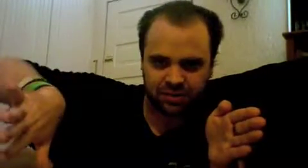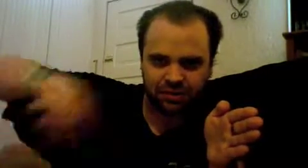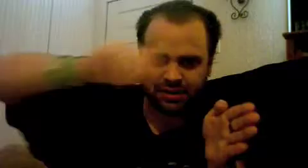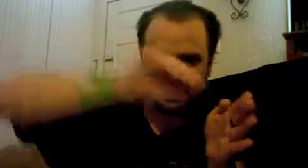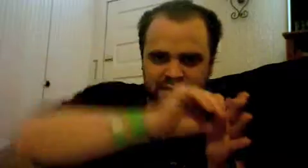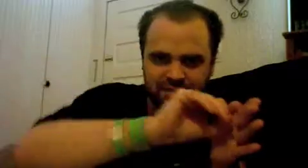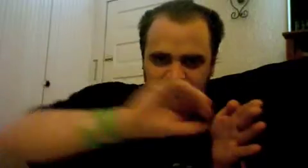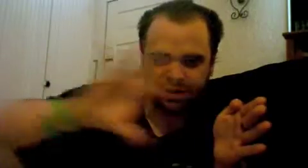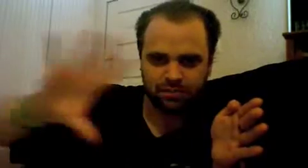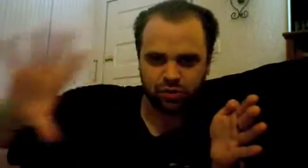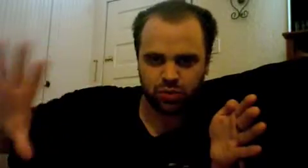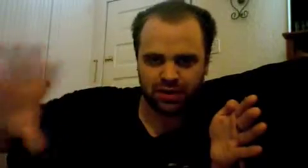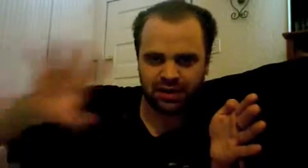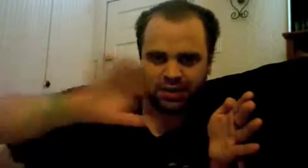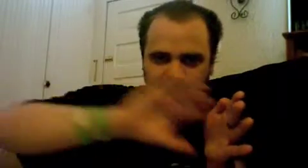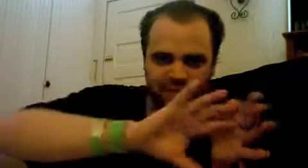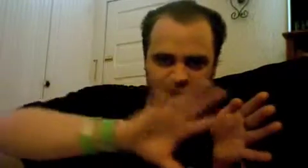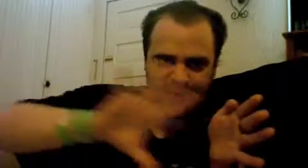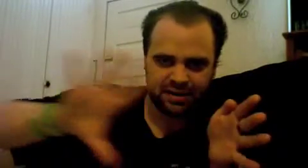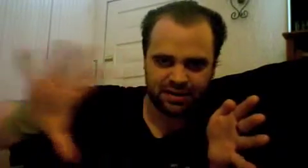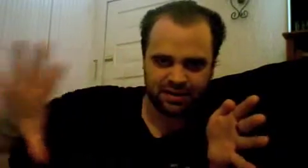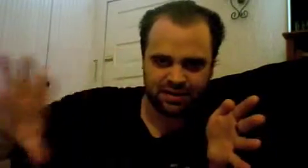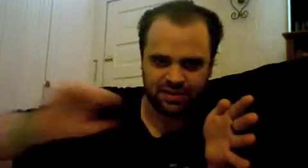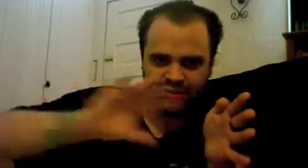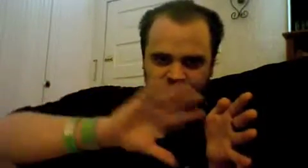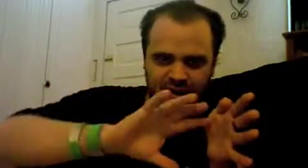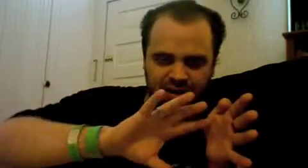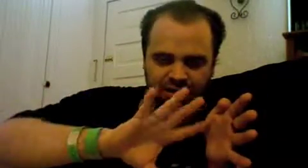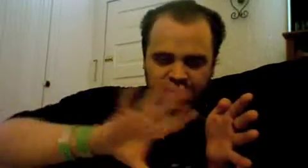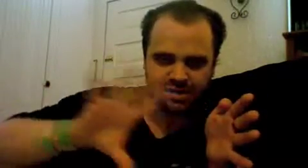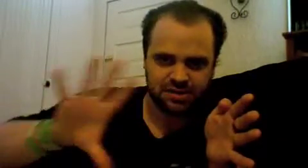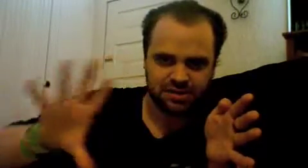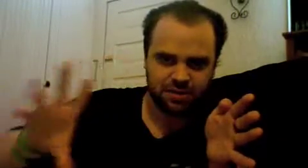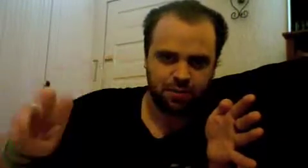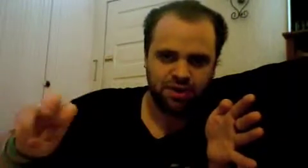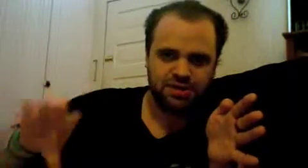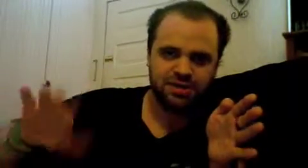it's everything in between that is the process